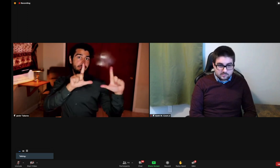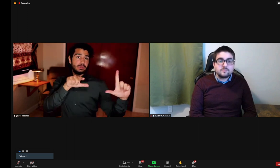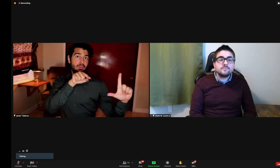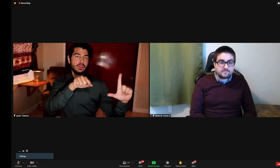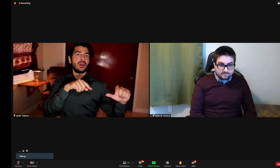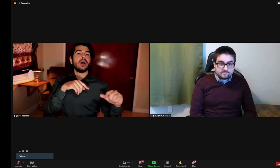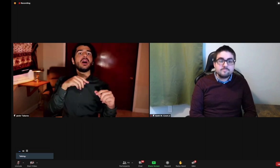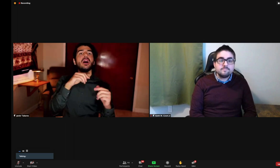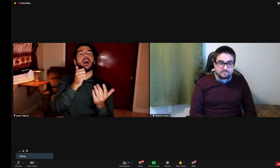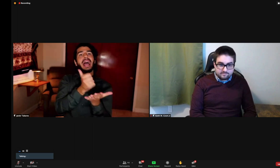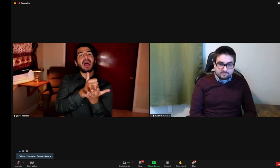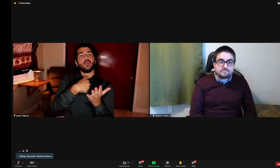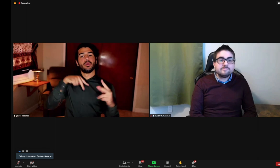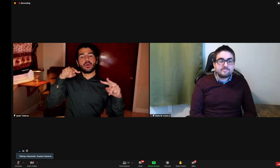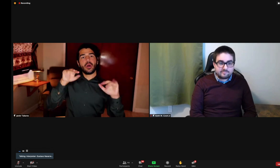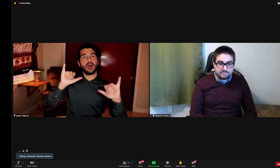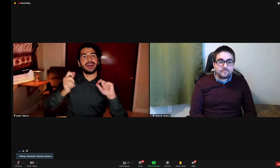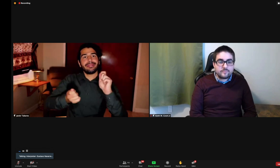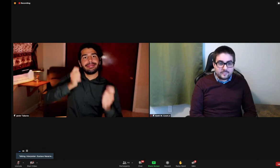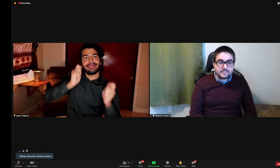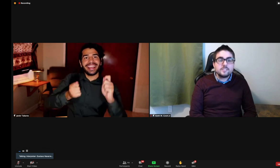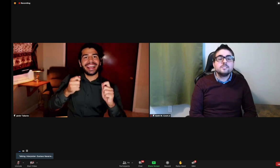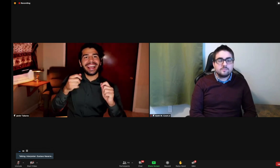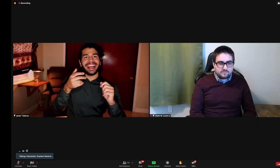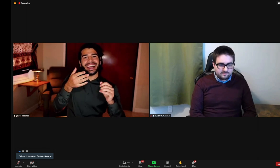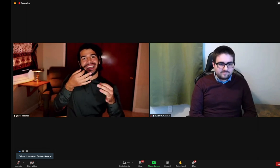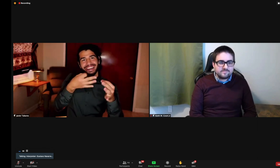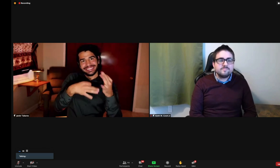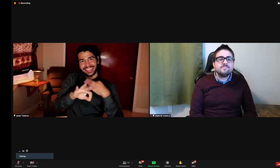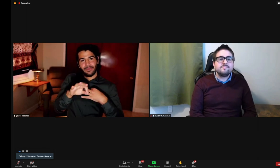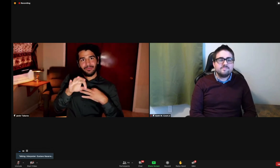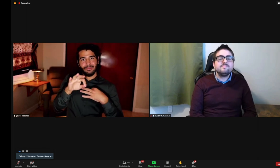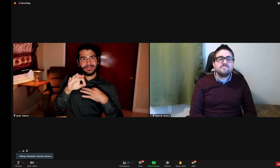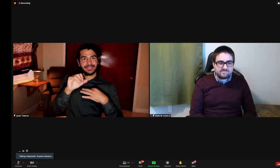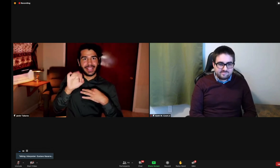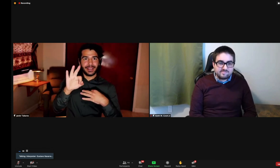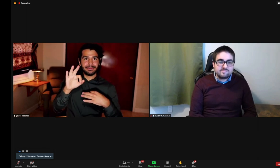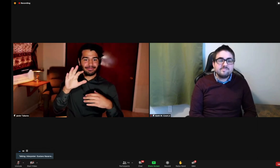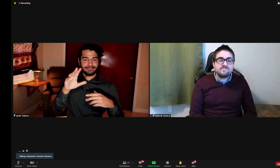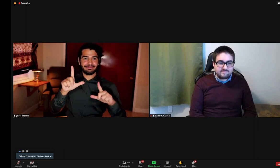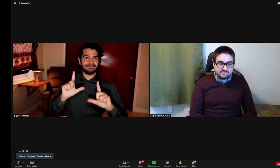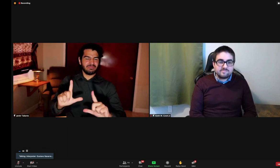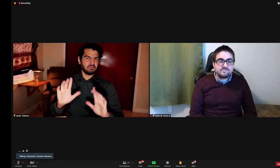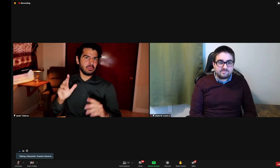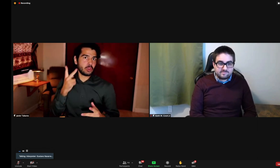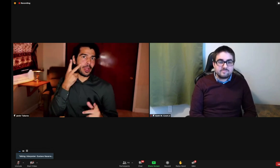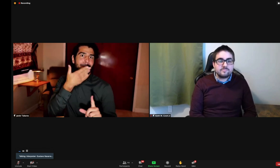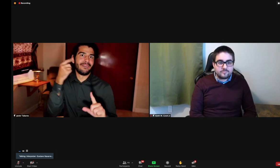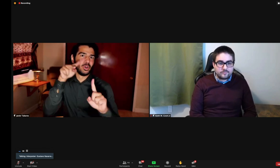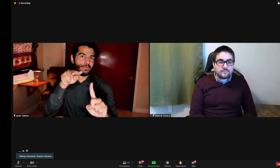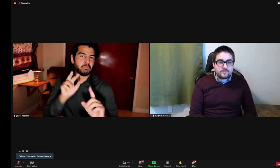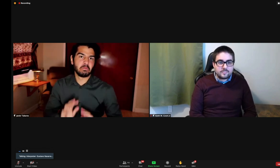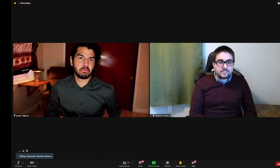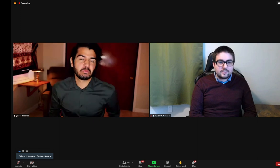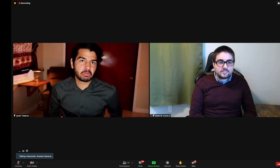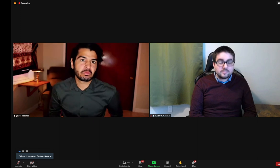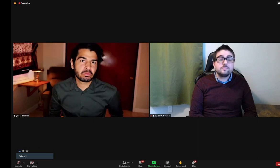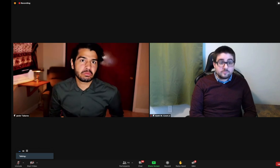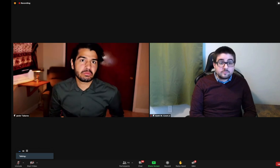So, the clip that you all just saw, within this, the confines of COVID-19, we were able